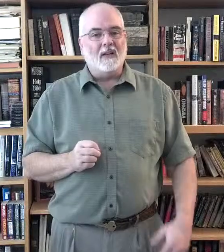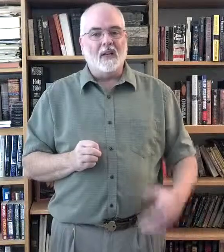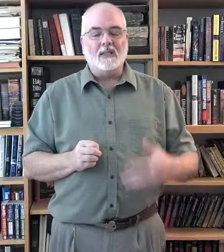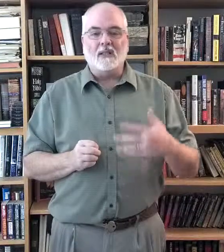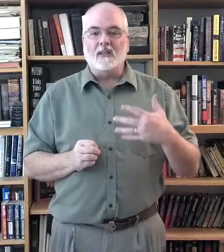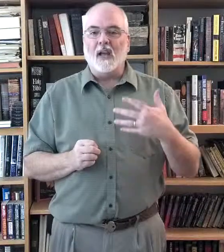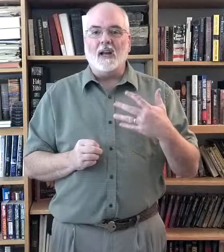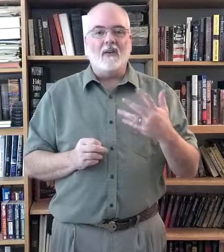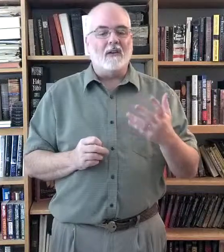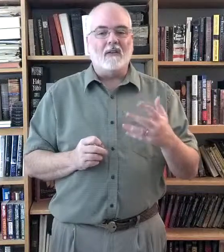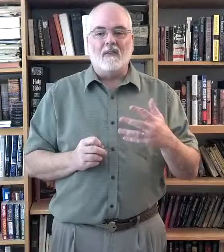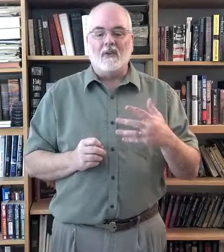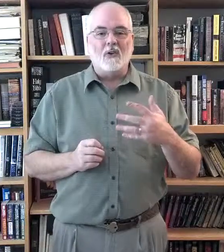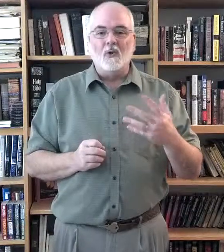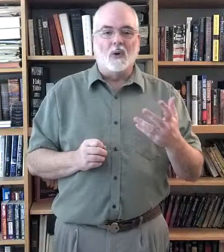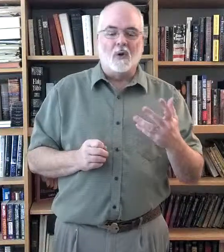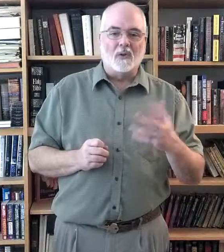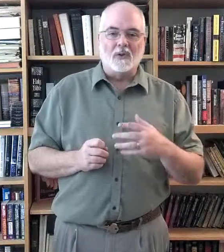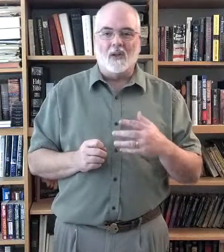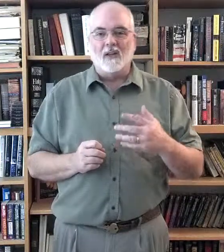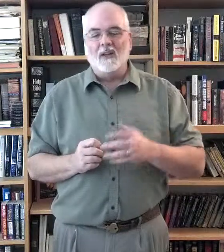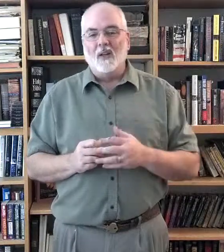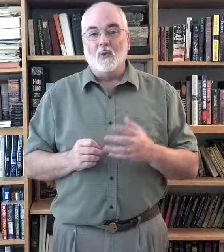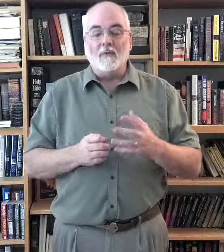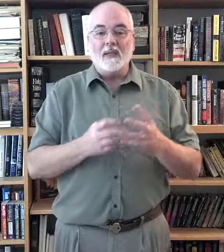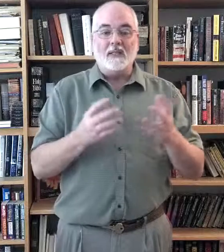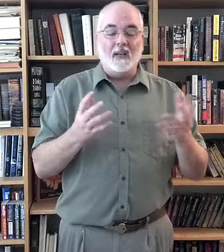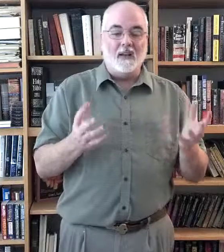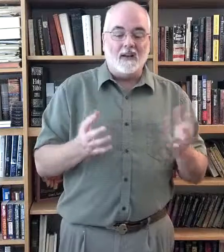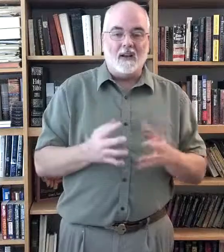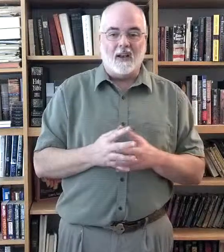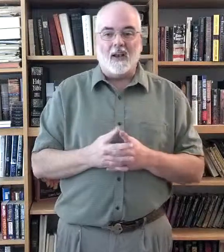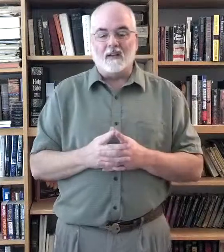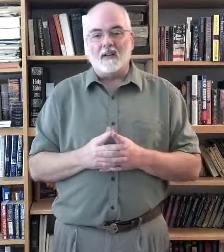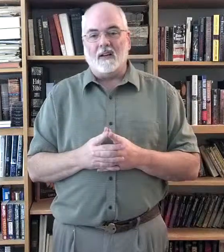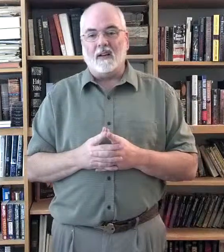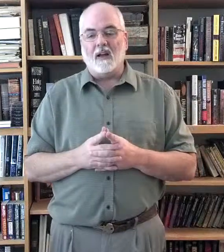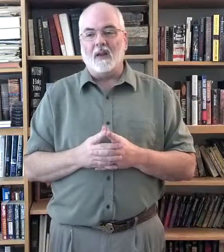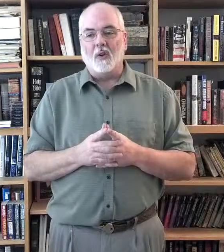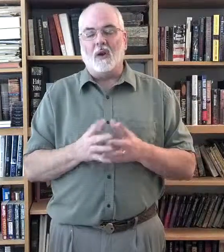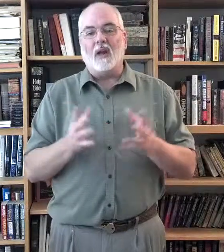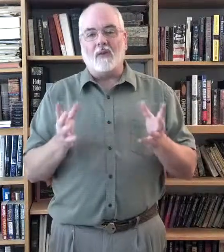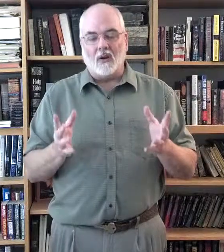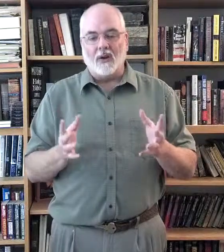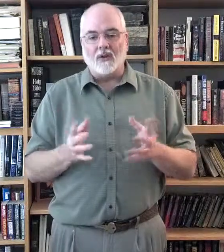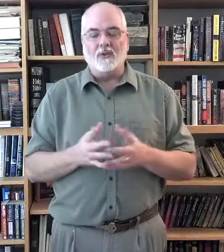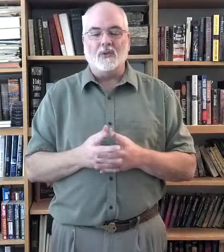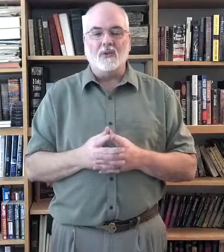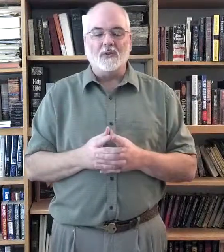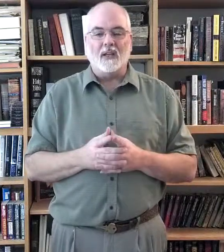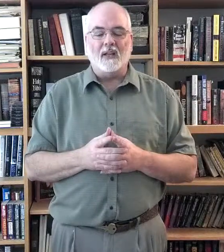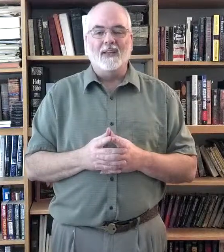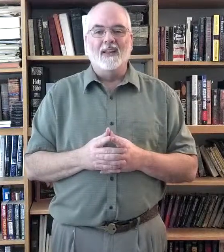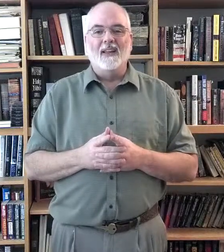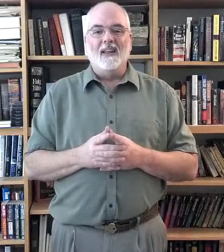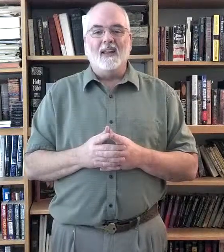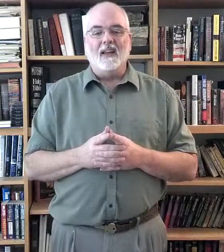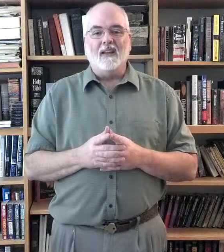It's kind of a newer, older song. We've been singing it a lot. I know a lot of congregations who do sing it. And,